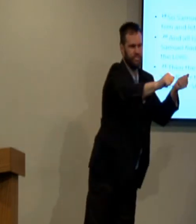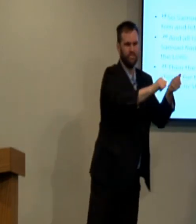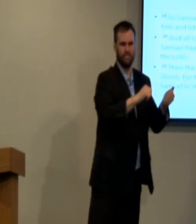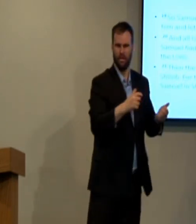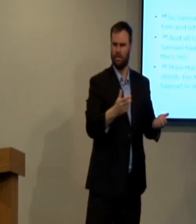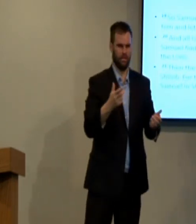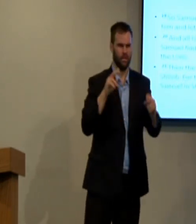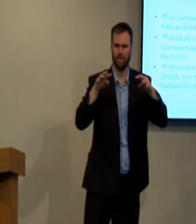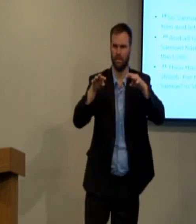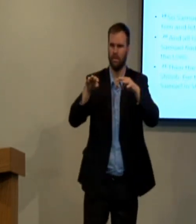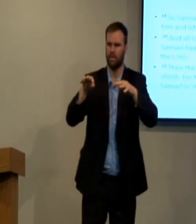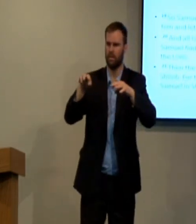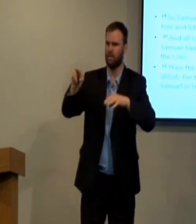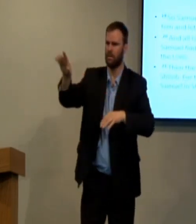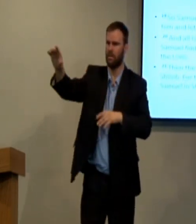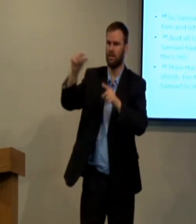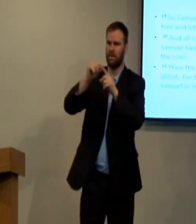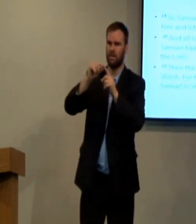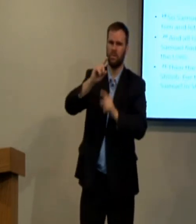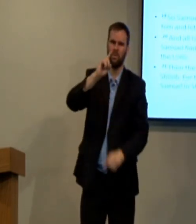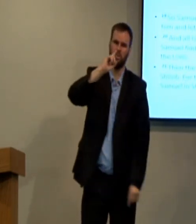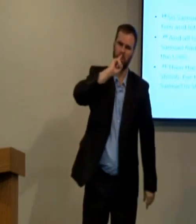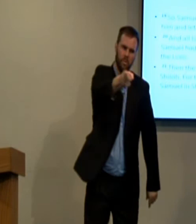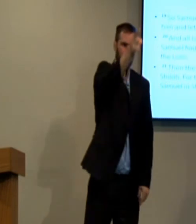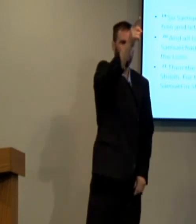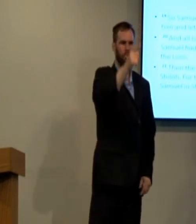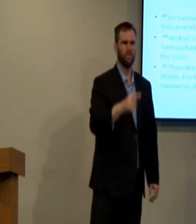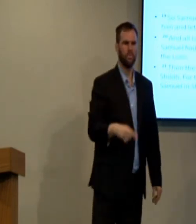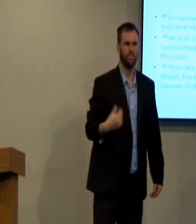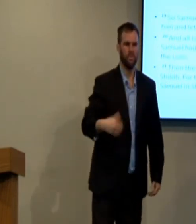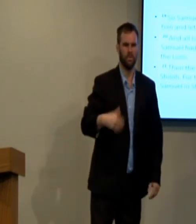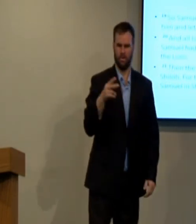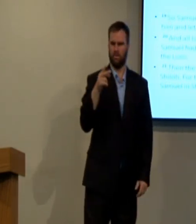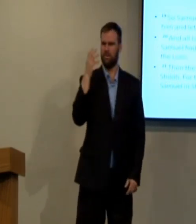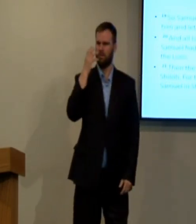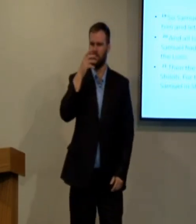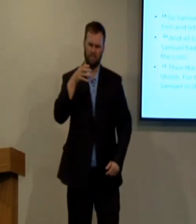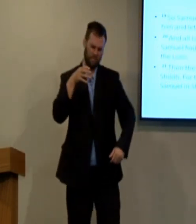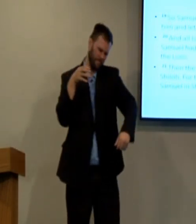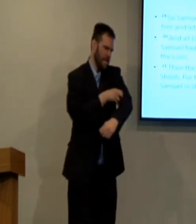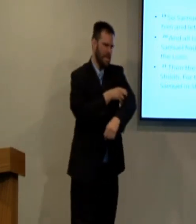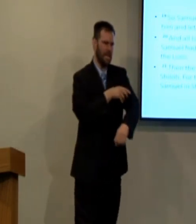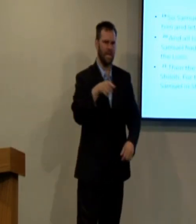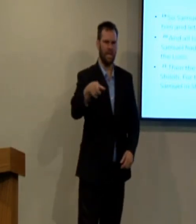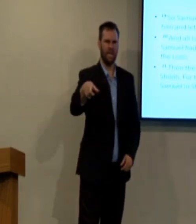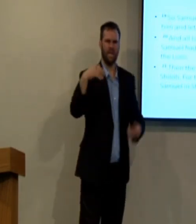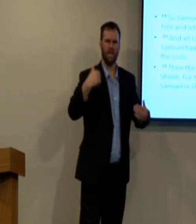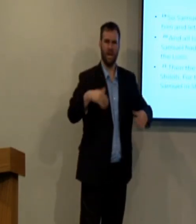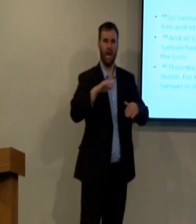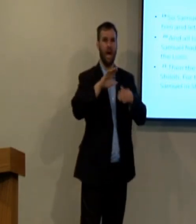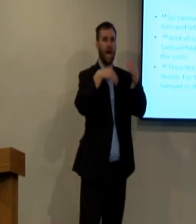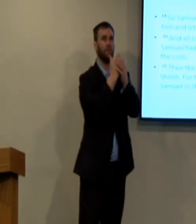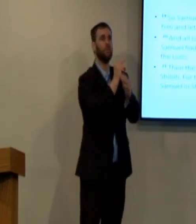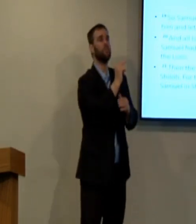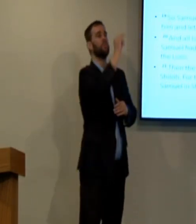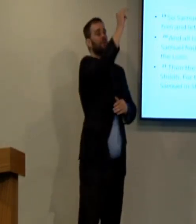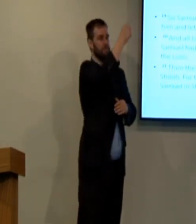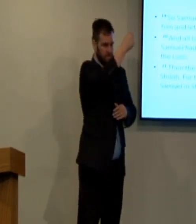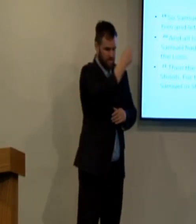Invaders from another country will come in and invade and it will happen. God's word is sure. There's power behind his word.